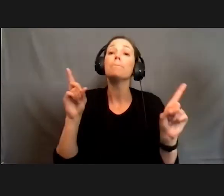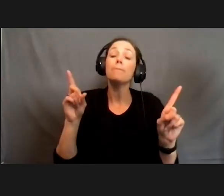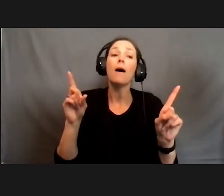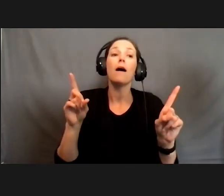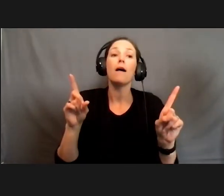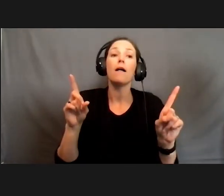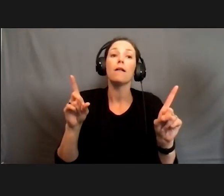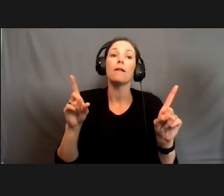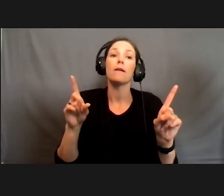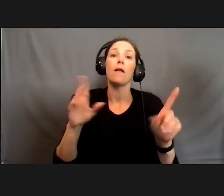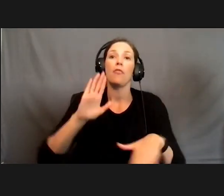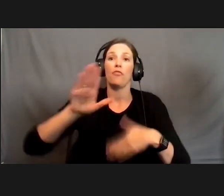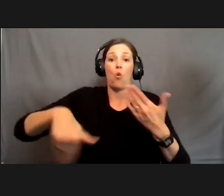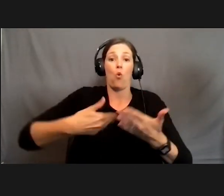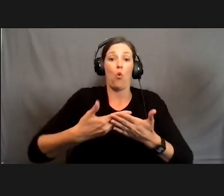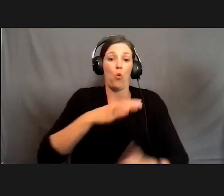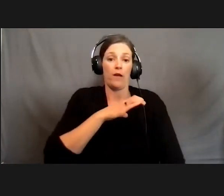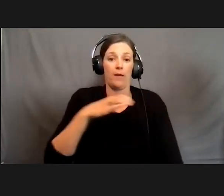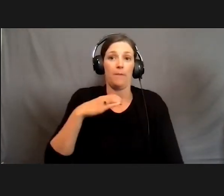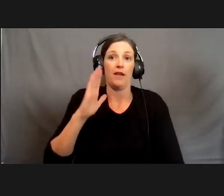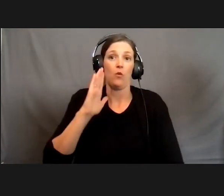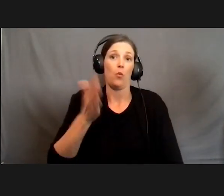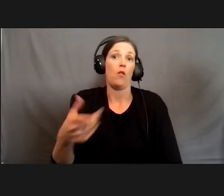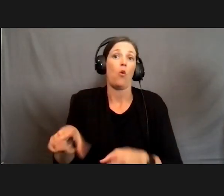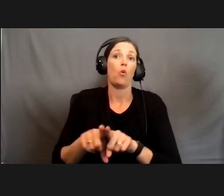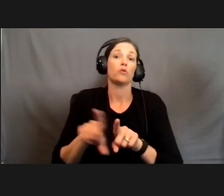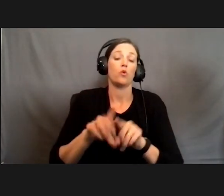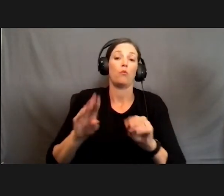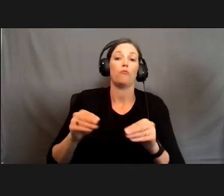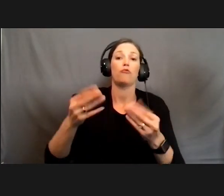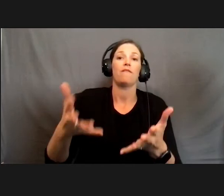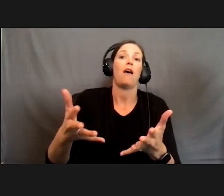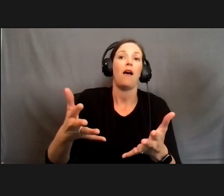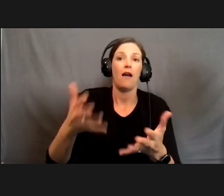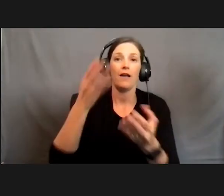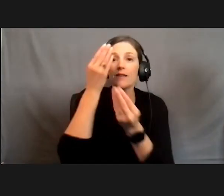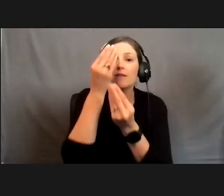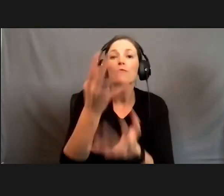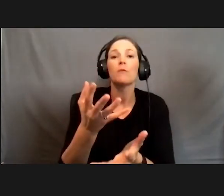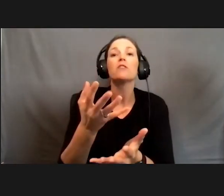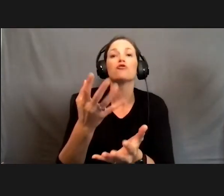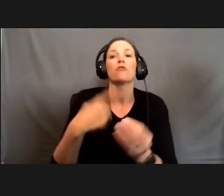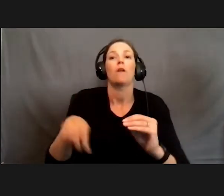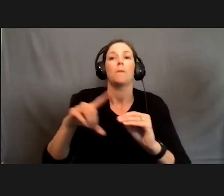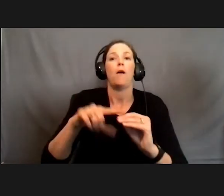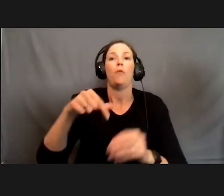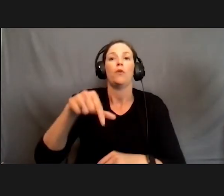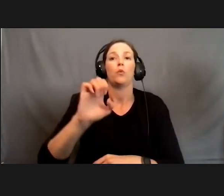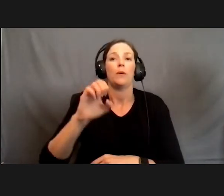committee will also be providing input as well on the QEP.